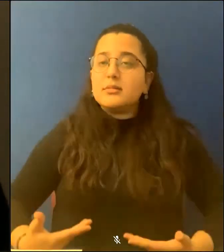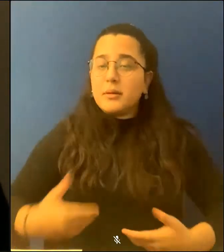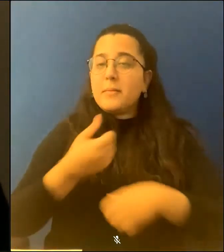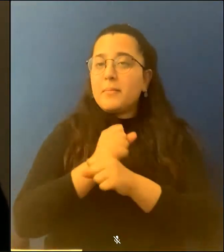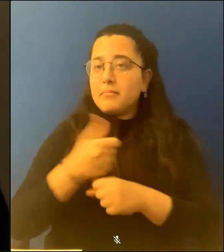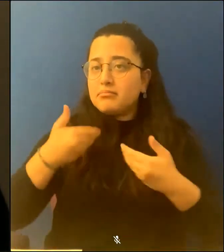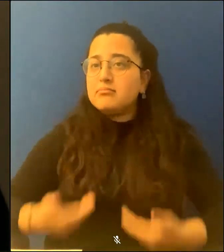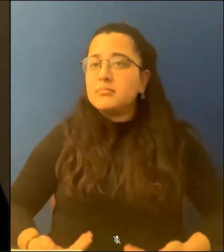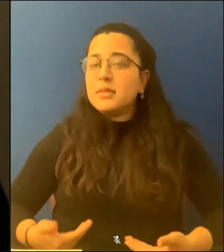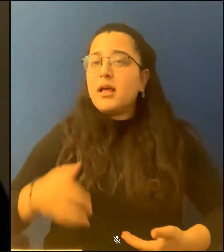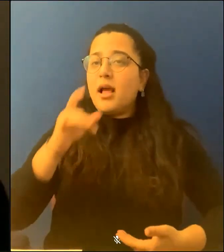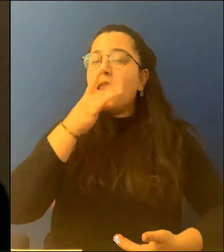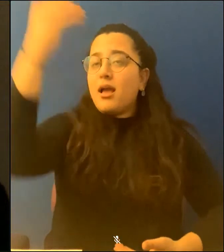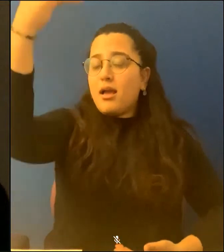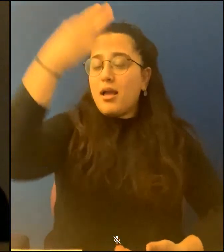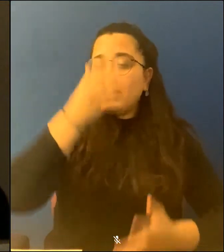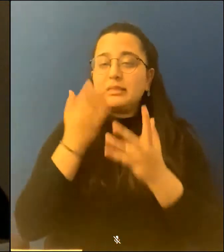me, so I'm singing.